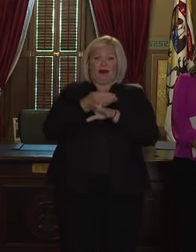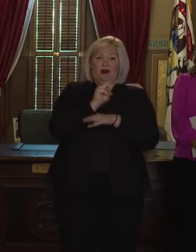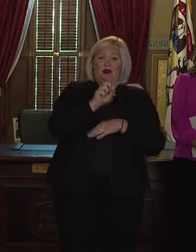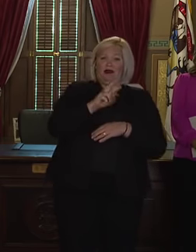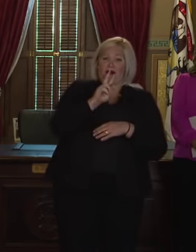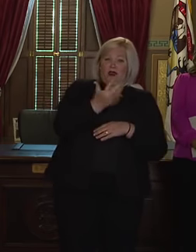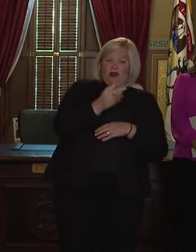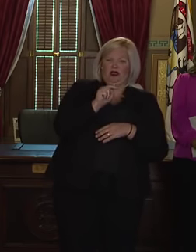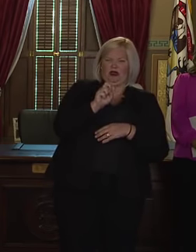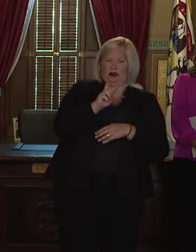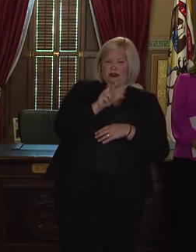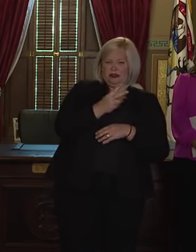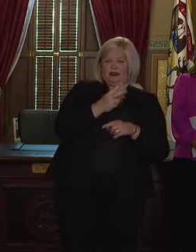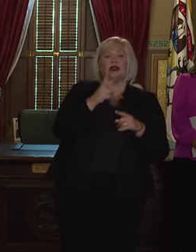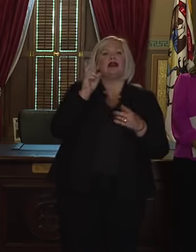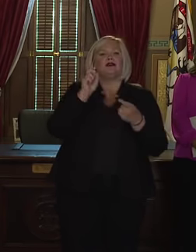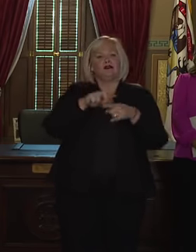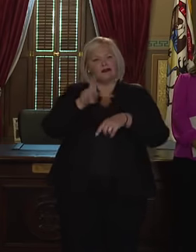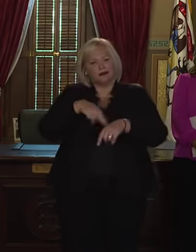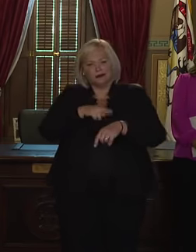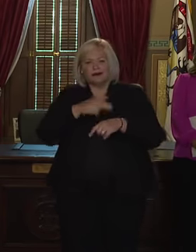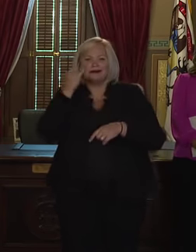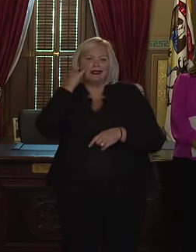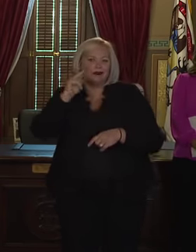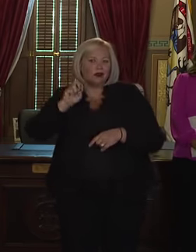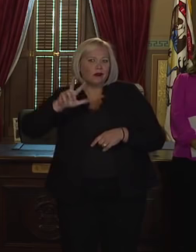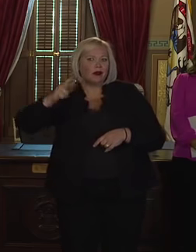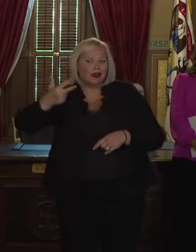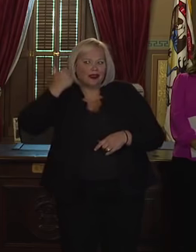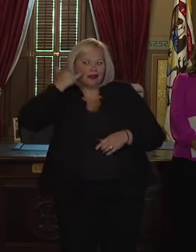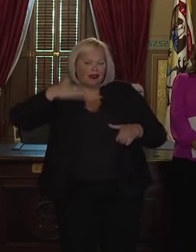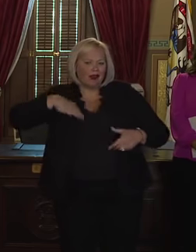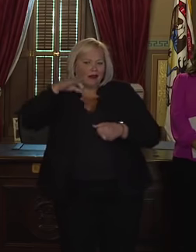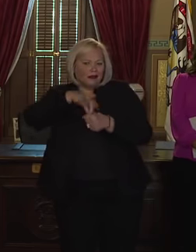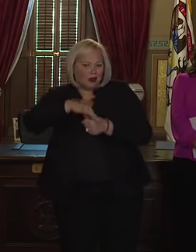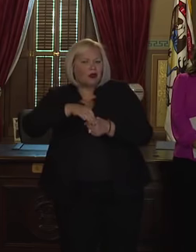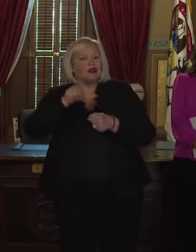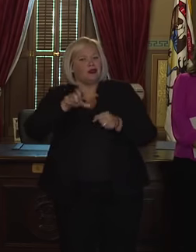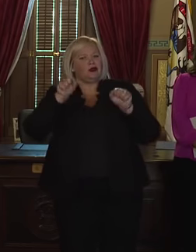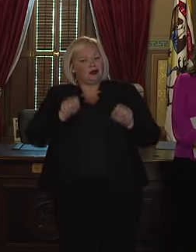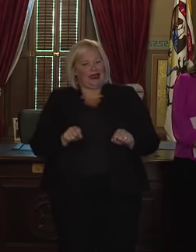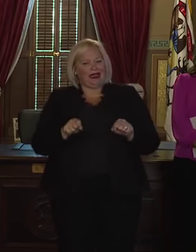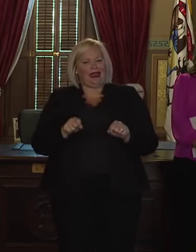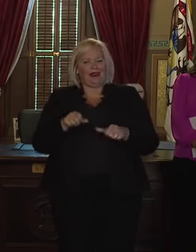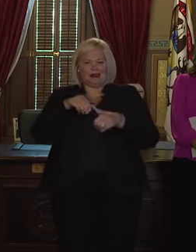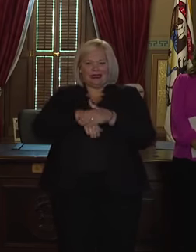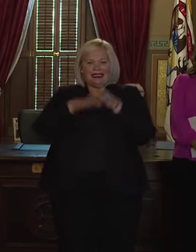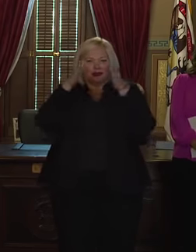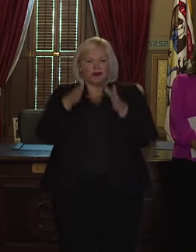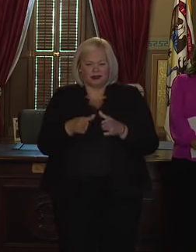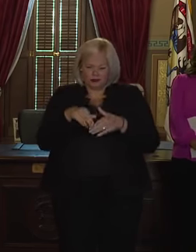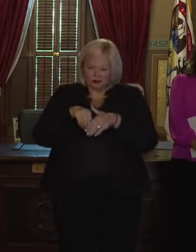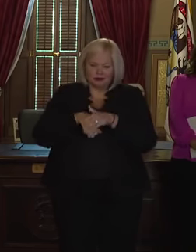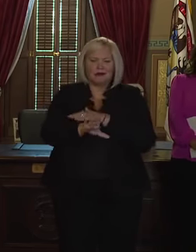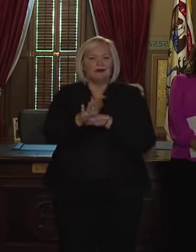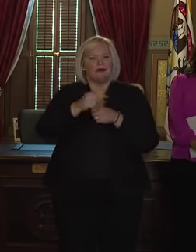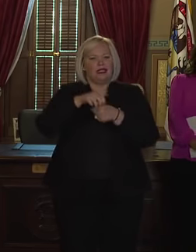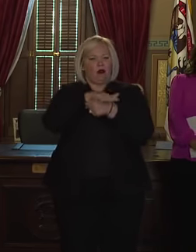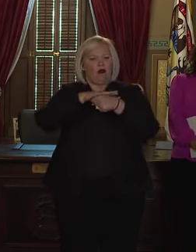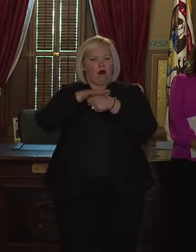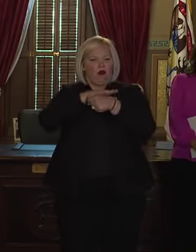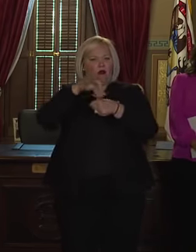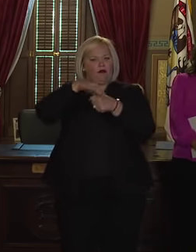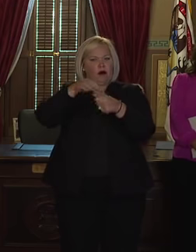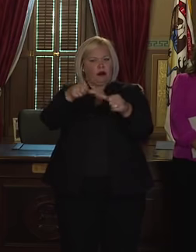course, four weeks from today on November 3rd, if you haven't yet cast your vote, you'll have the option of doing so in person at your local precinct.